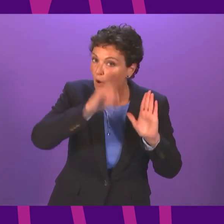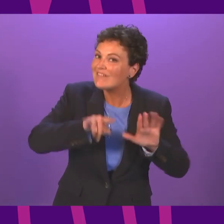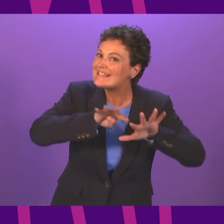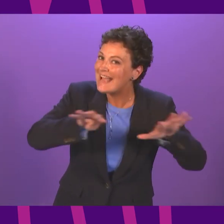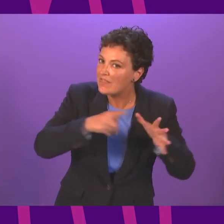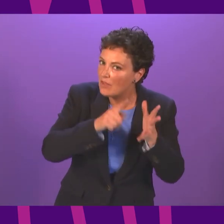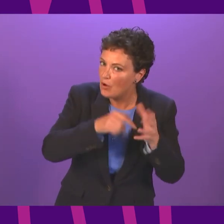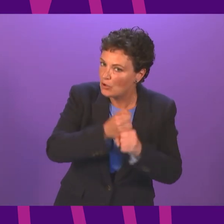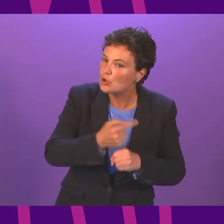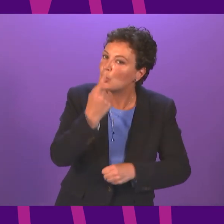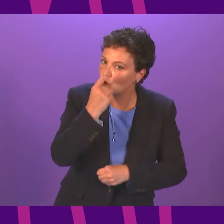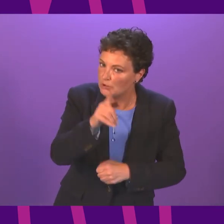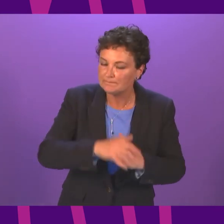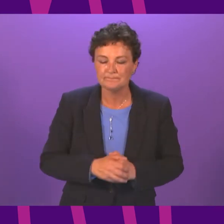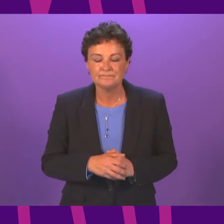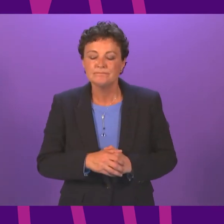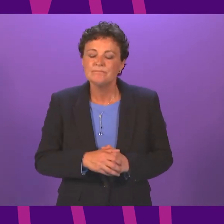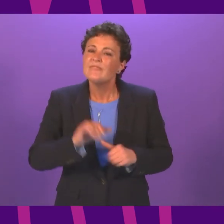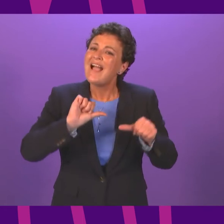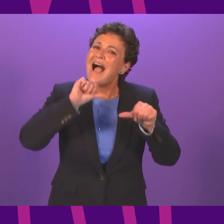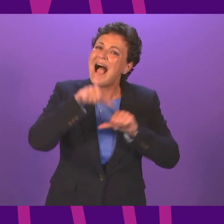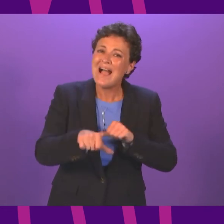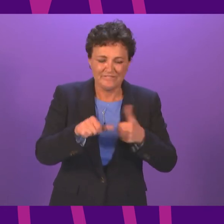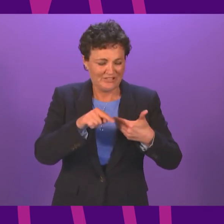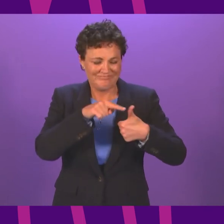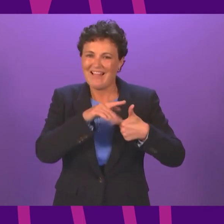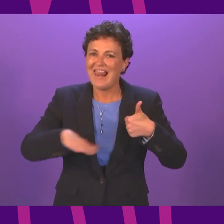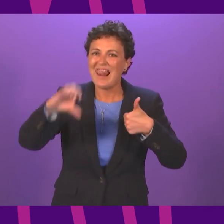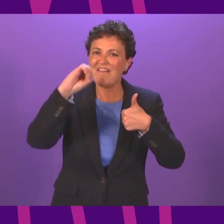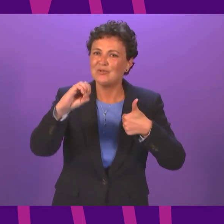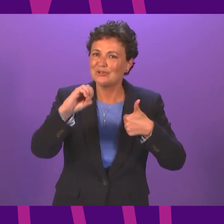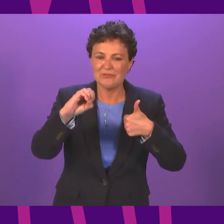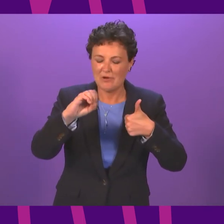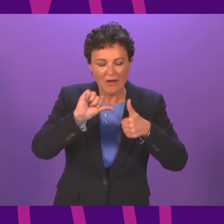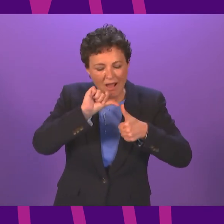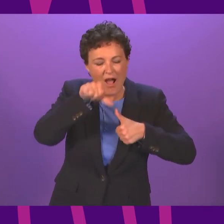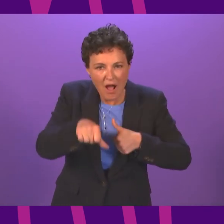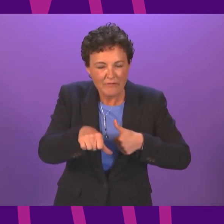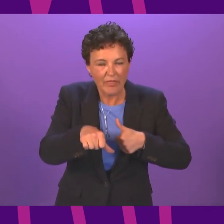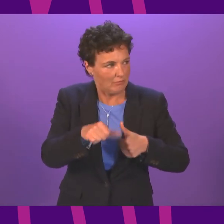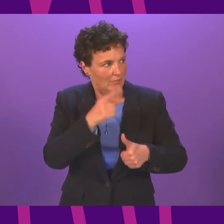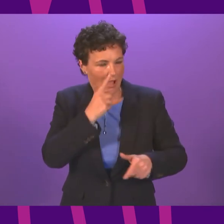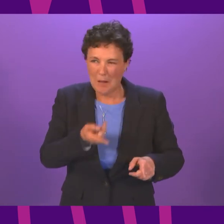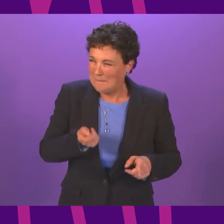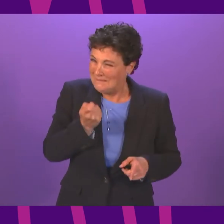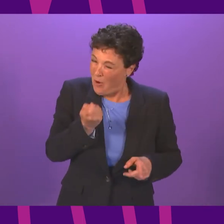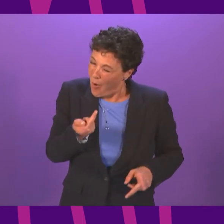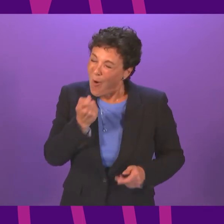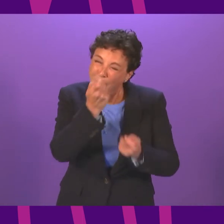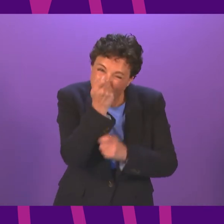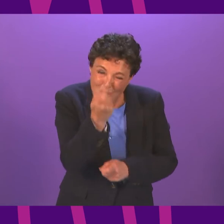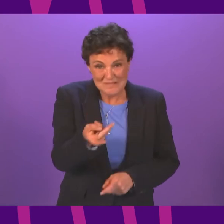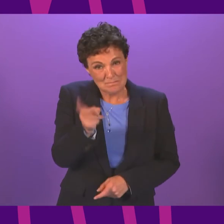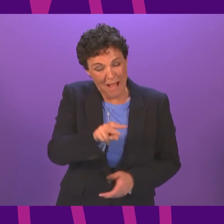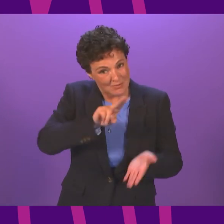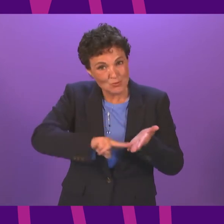The move beyond Level Zero will be a major milestone and it will signal a return to almost complete normality in our